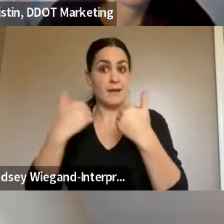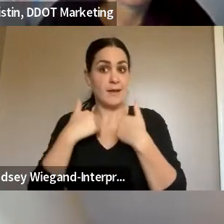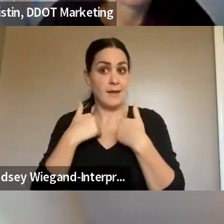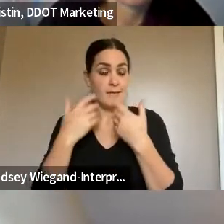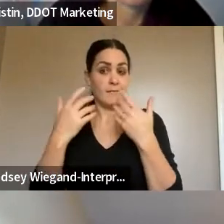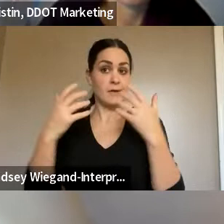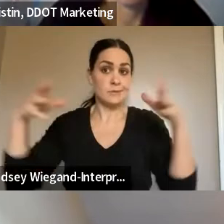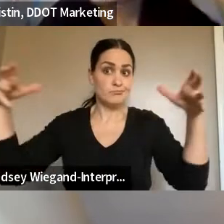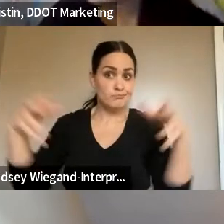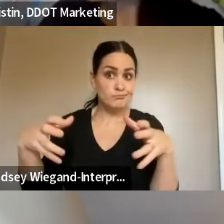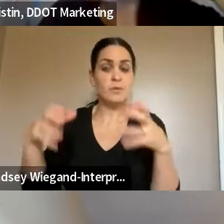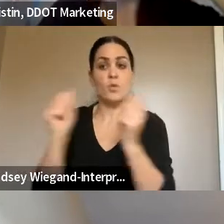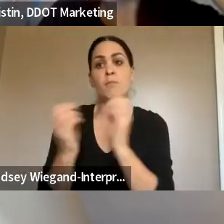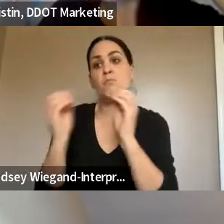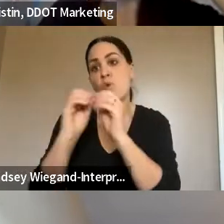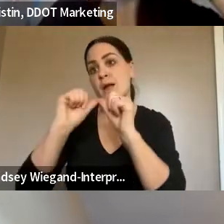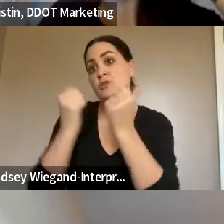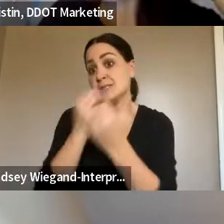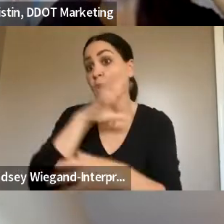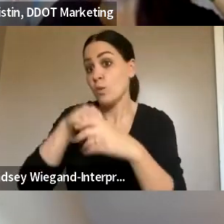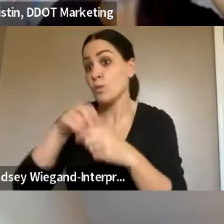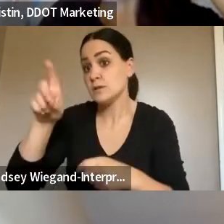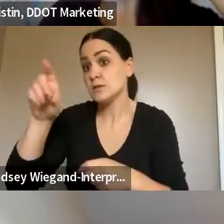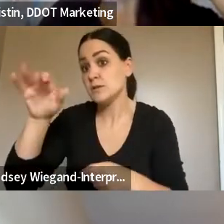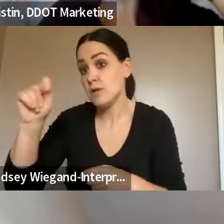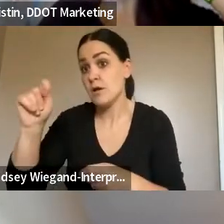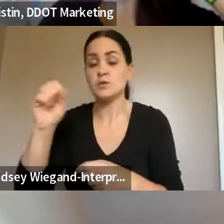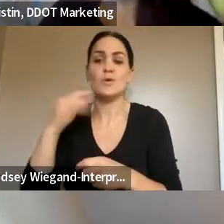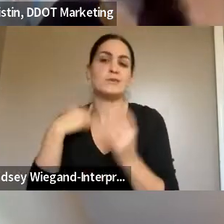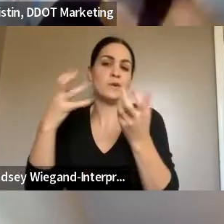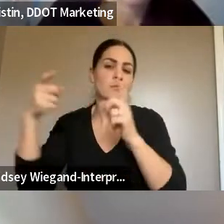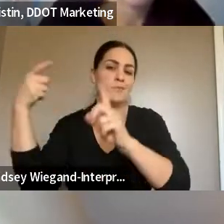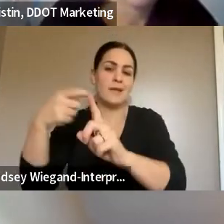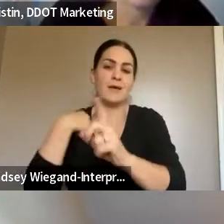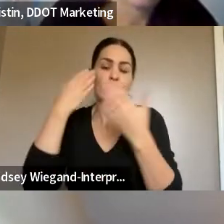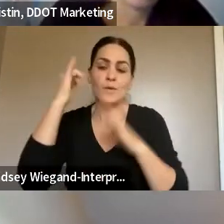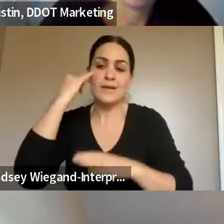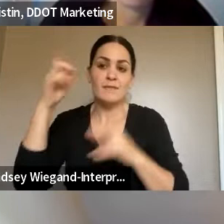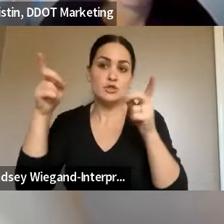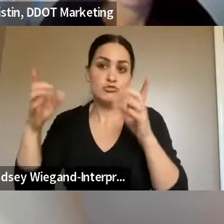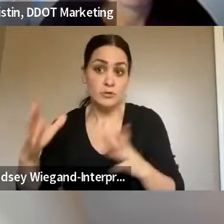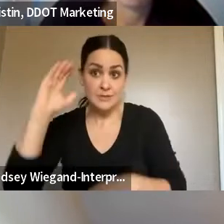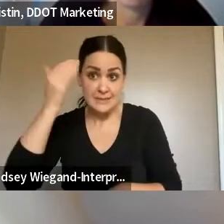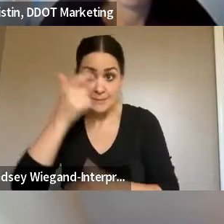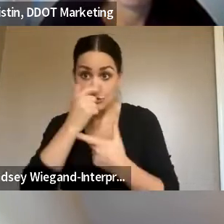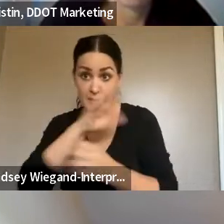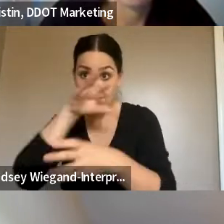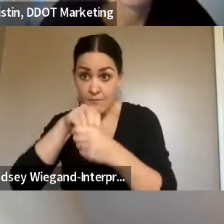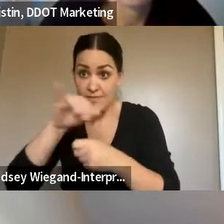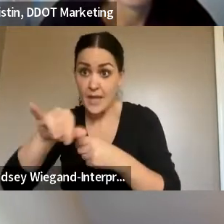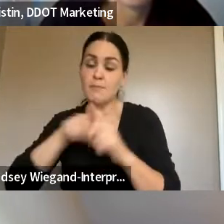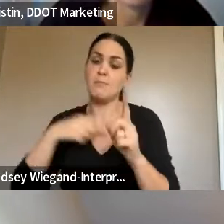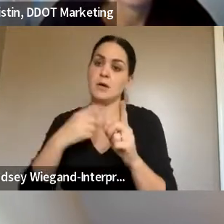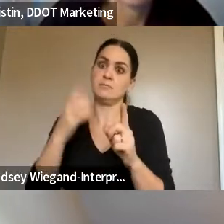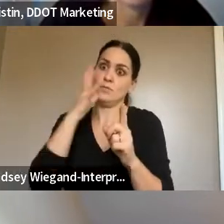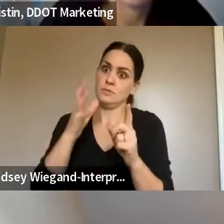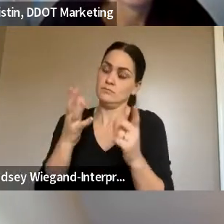including DDOT. So, I just wanted to point that out. I don't know if the director seems interested in that, but I would love to follow up